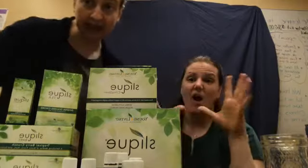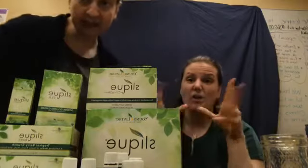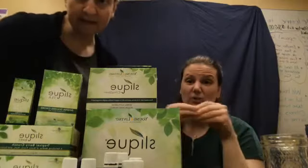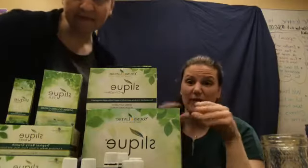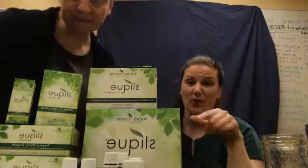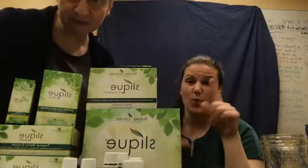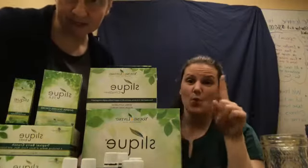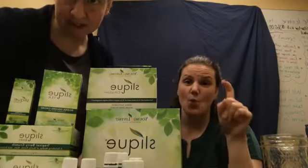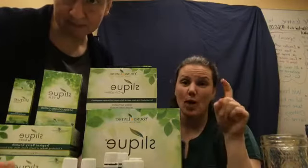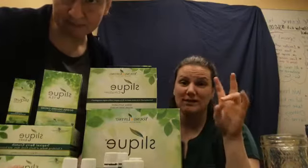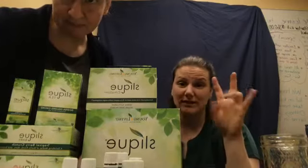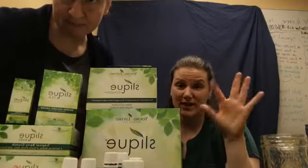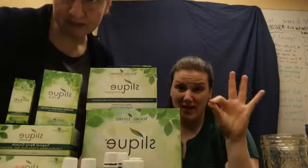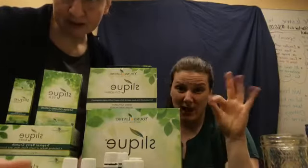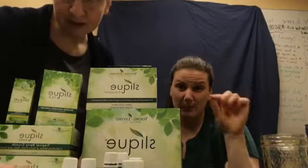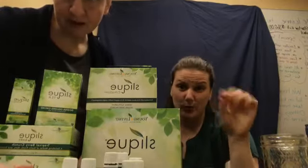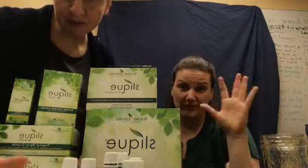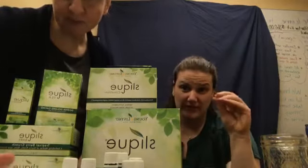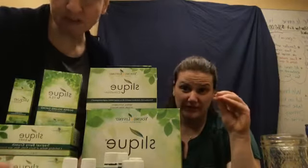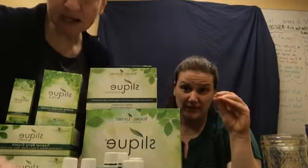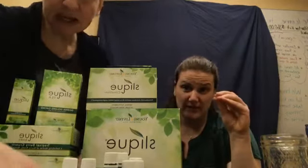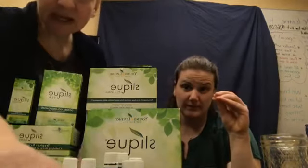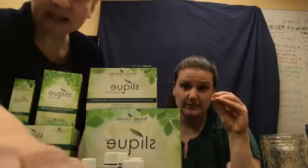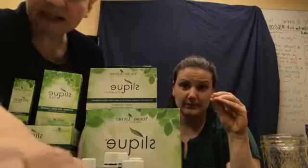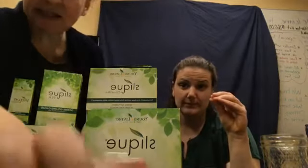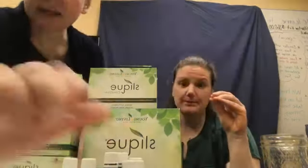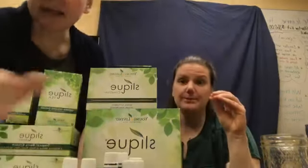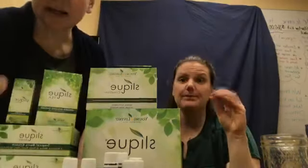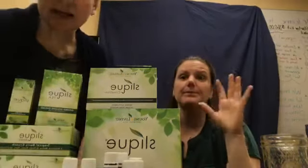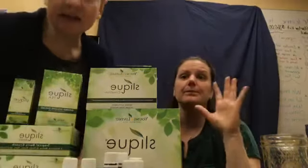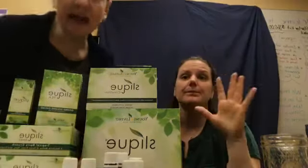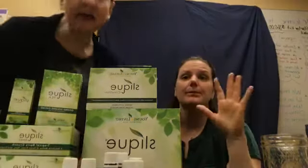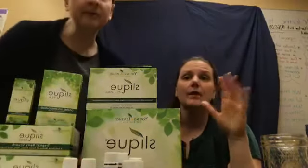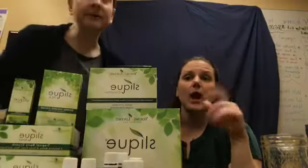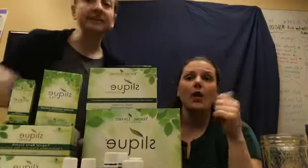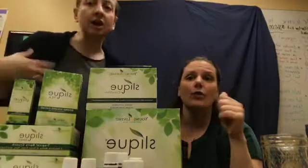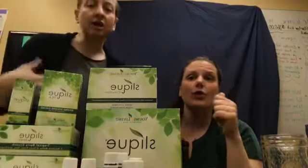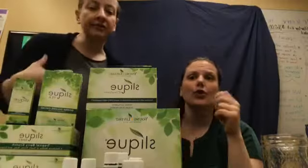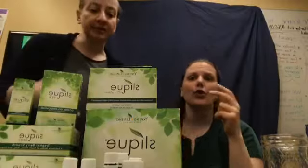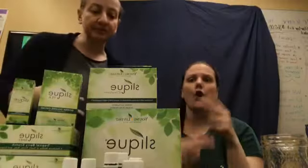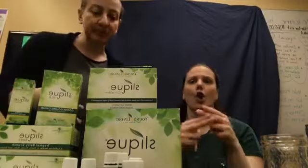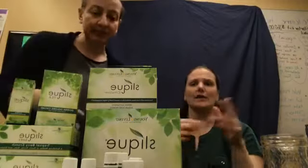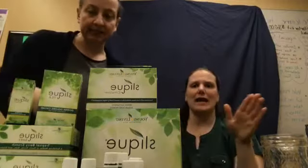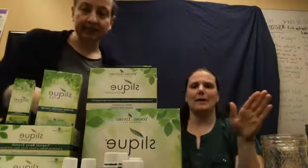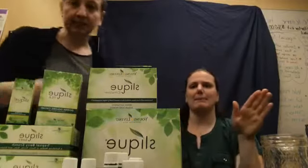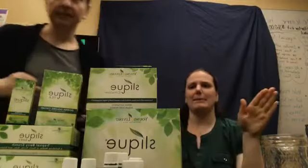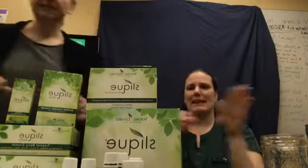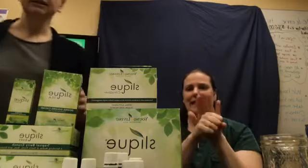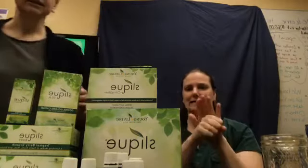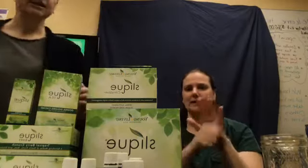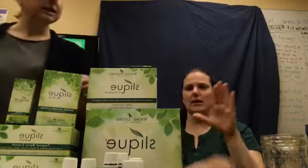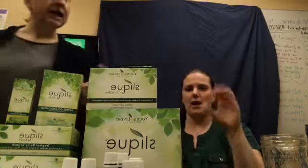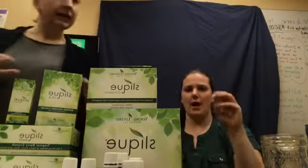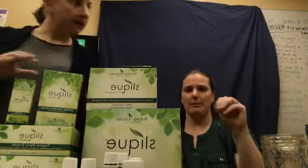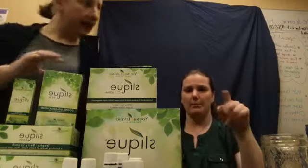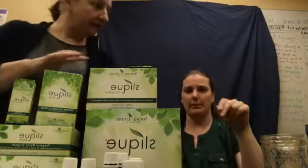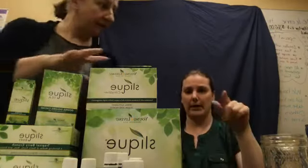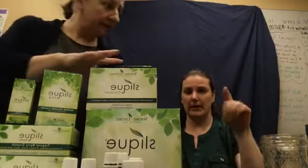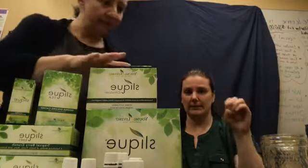.50. Oops. And, the other one is called the Complete. Now, I don't have enough